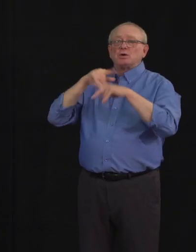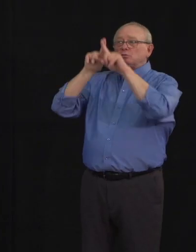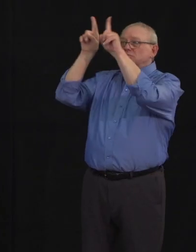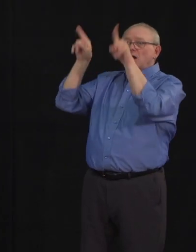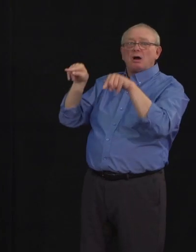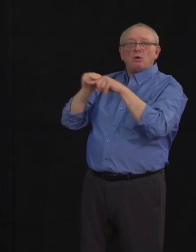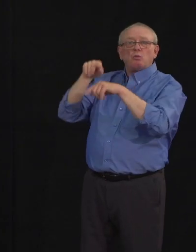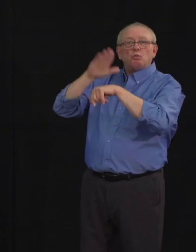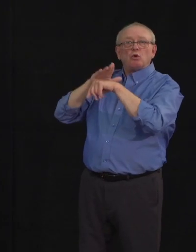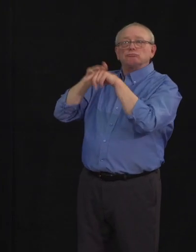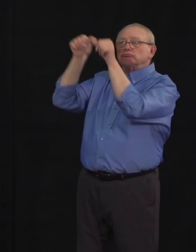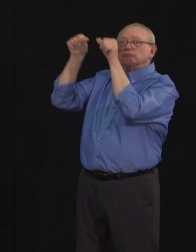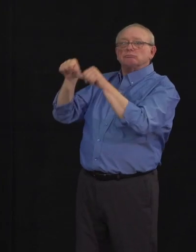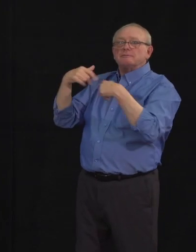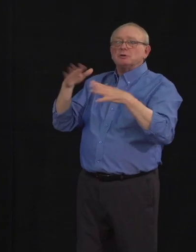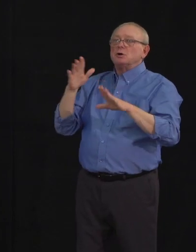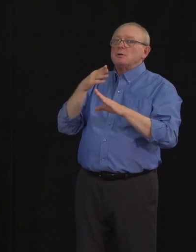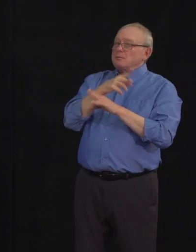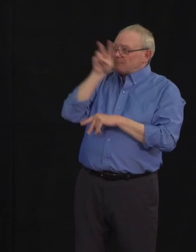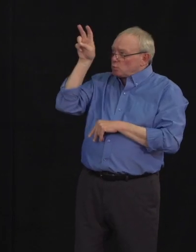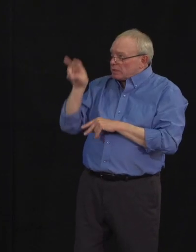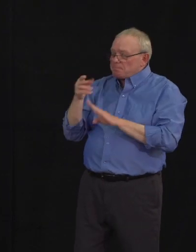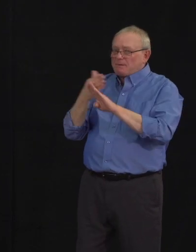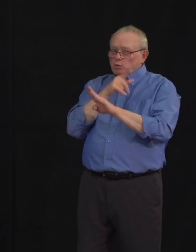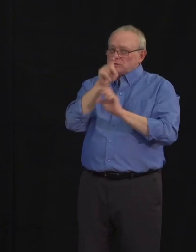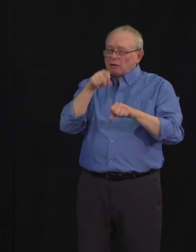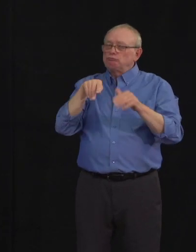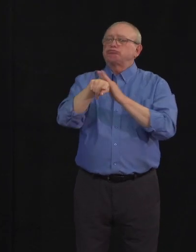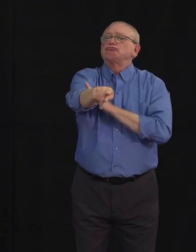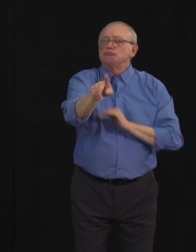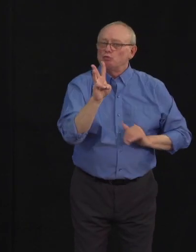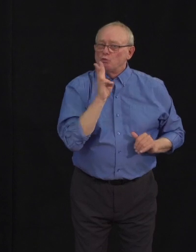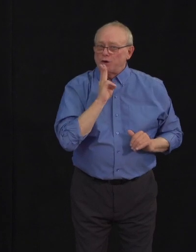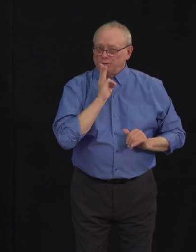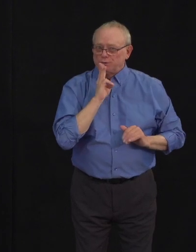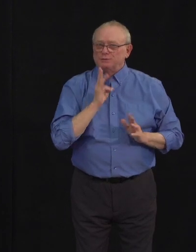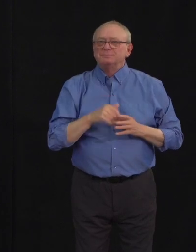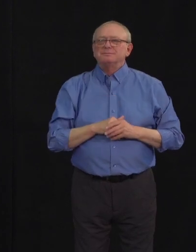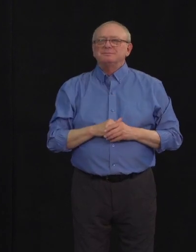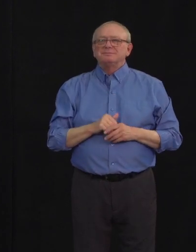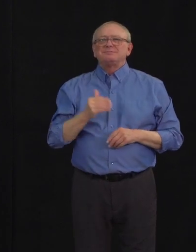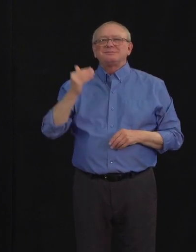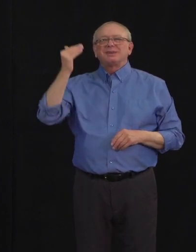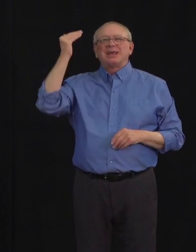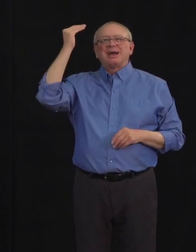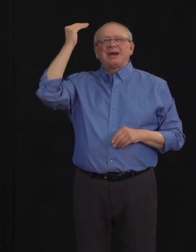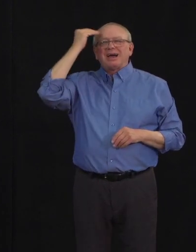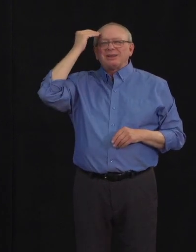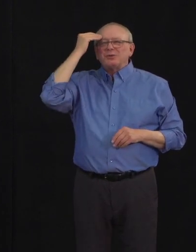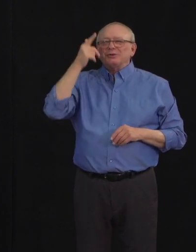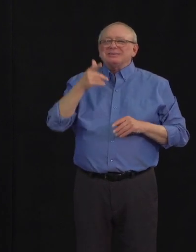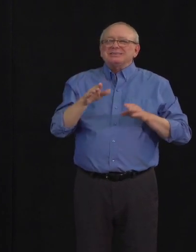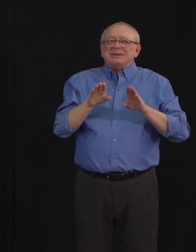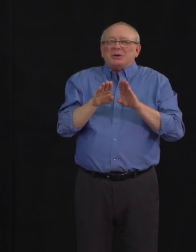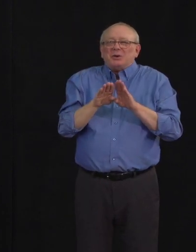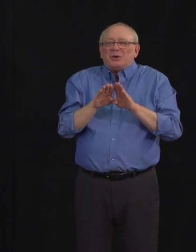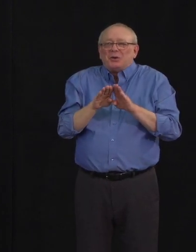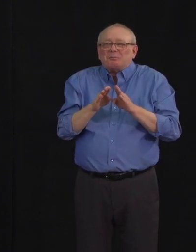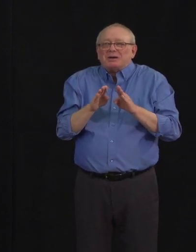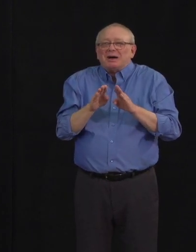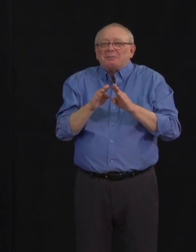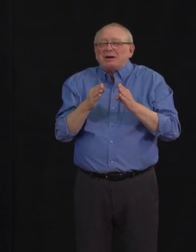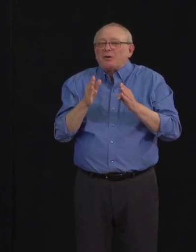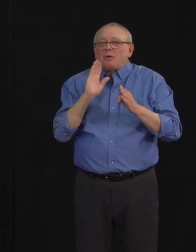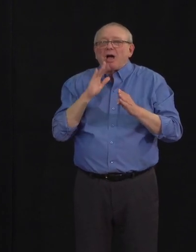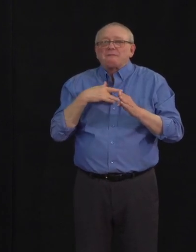I know there will be bumps in the weeks to come for businesses and I know many of these directions may feel confusing. Albertans have